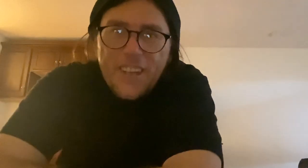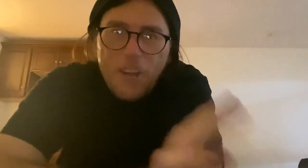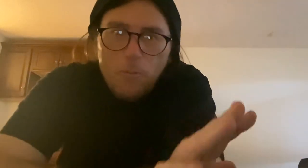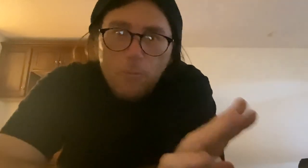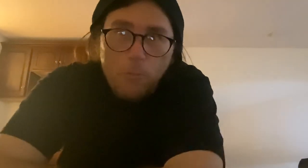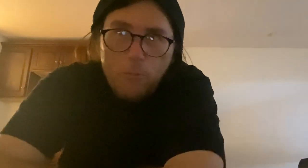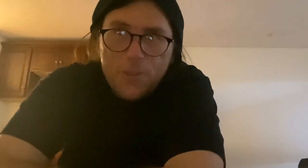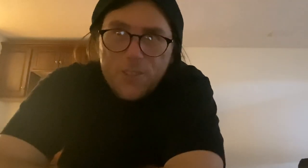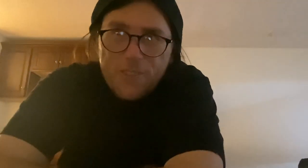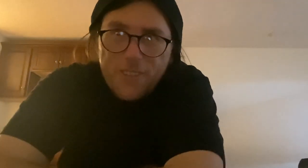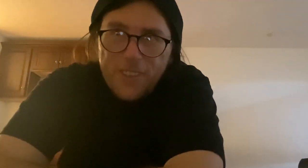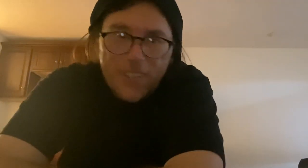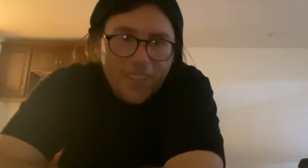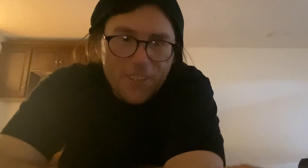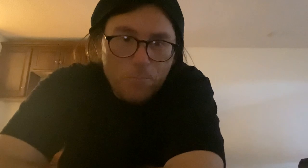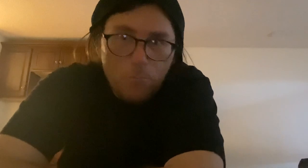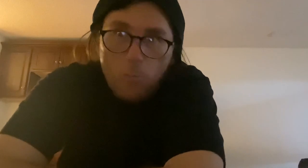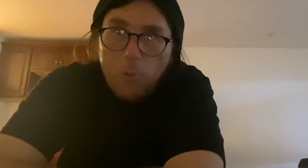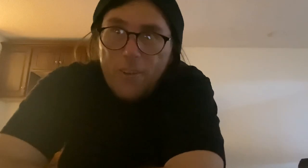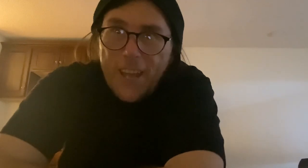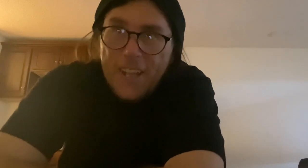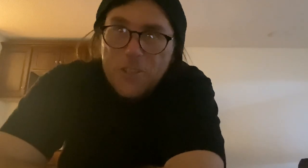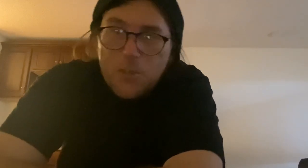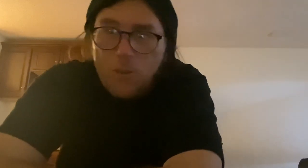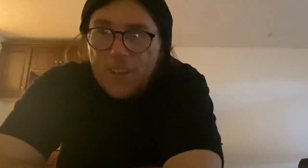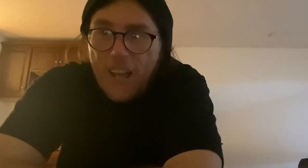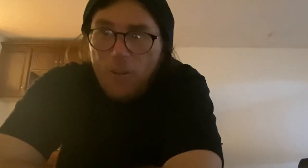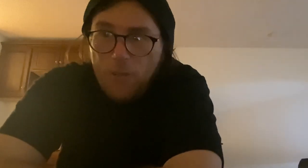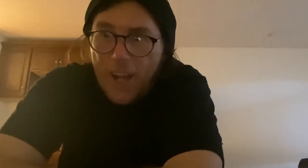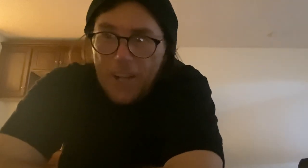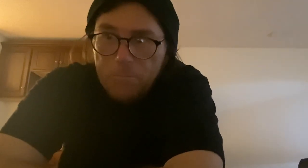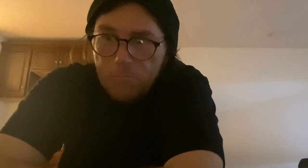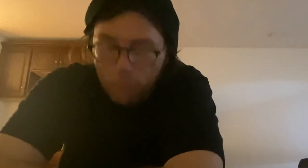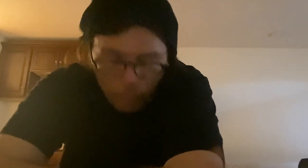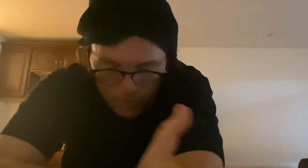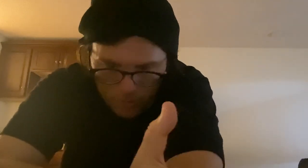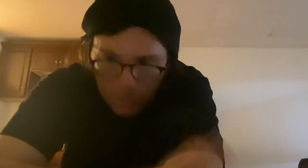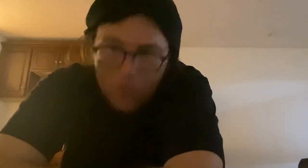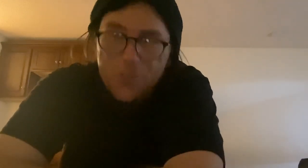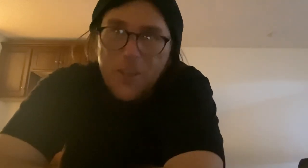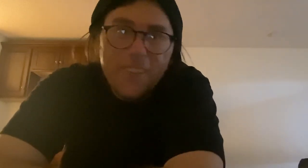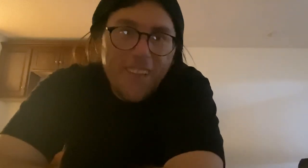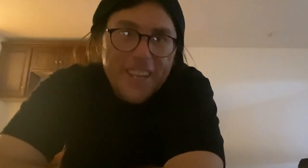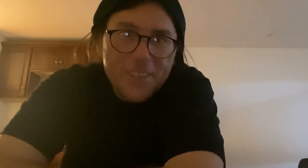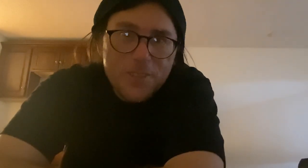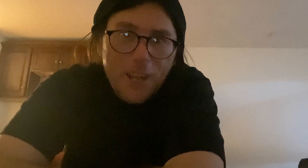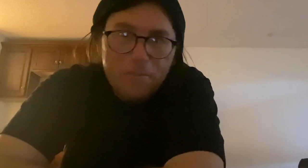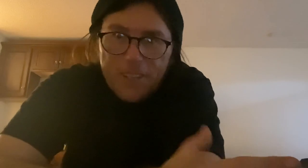Now we're still in this more modern age, as it were. Now we're doing commissions online and stuff, and